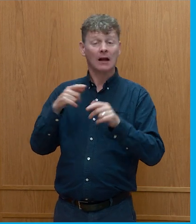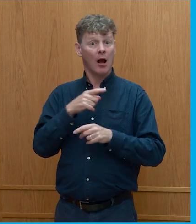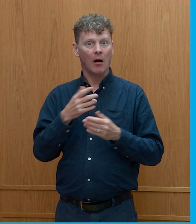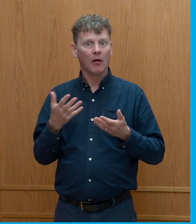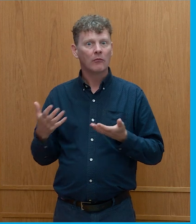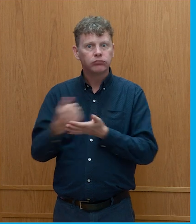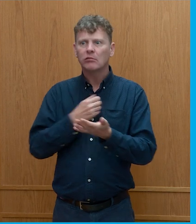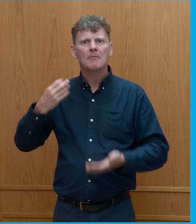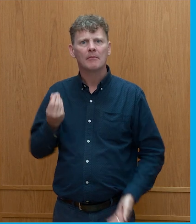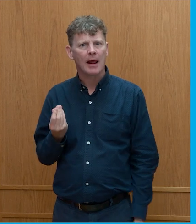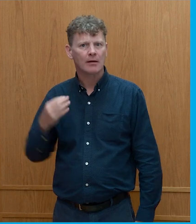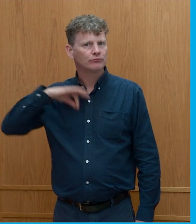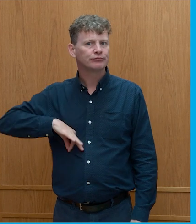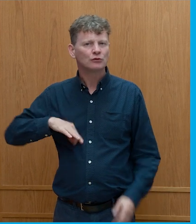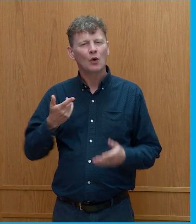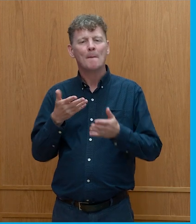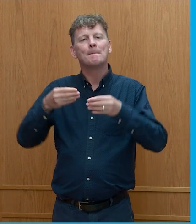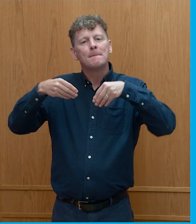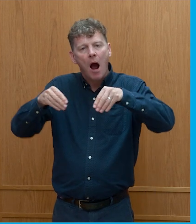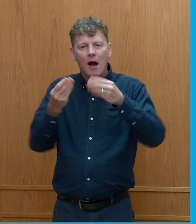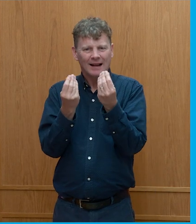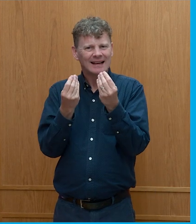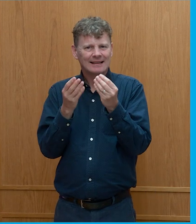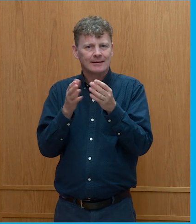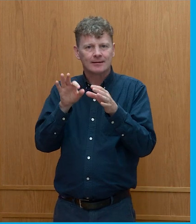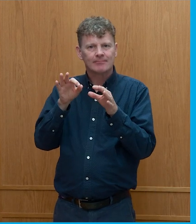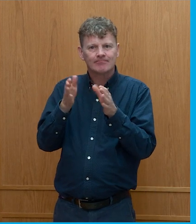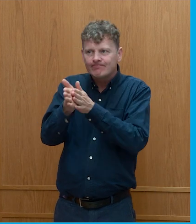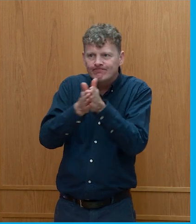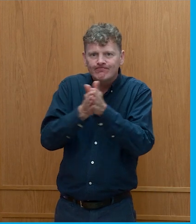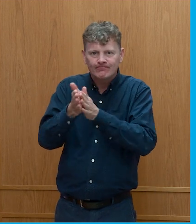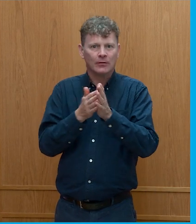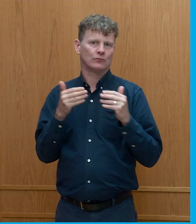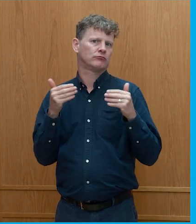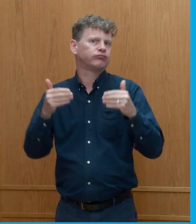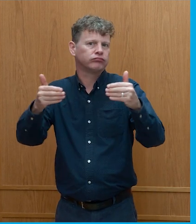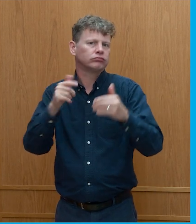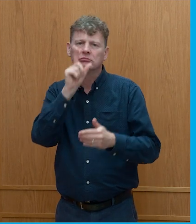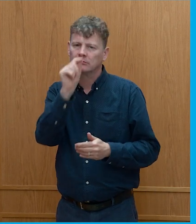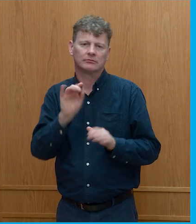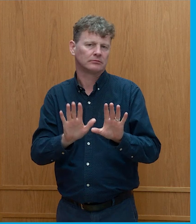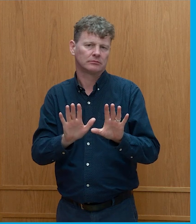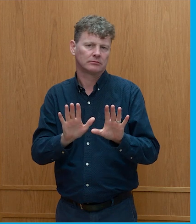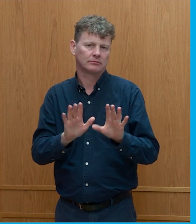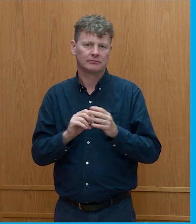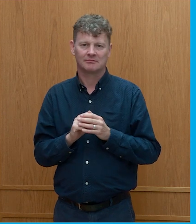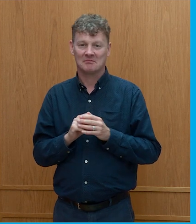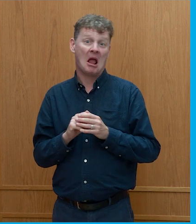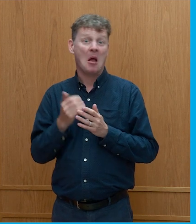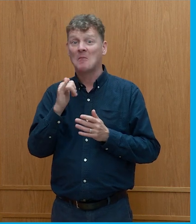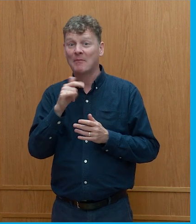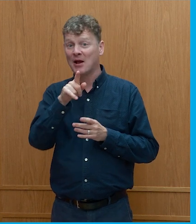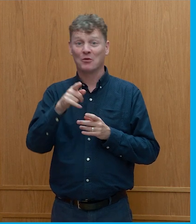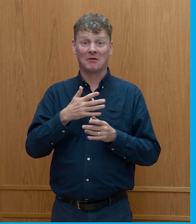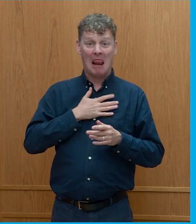way to actually use market incentives to further what we're trying to do here and i'm that may or may not be an unpopular